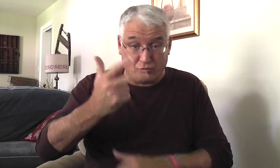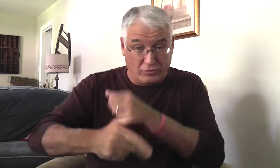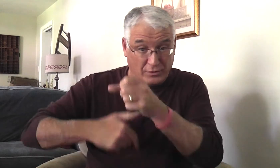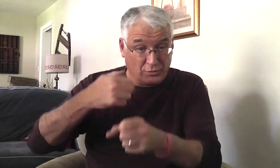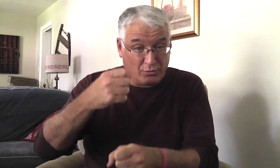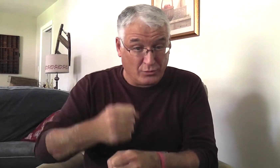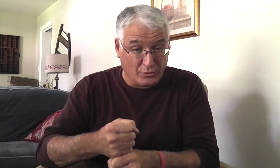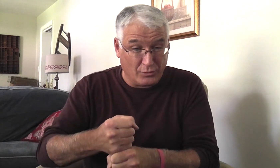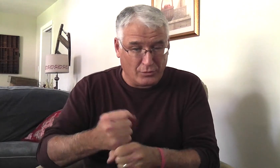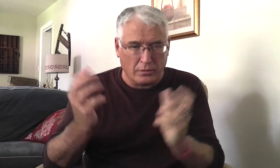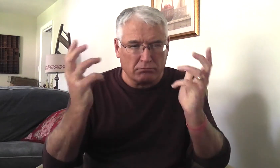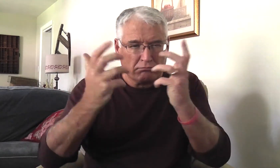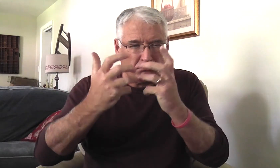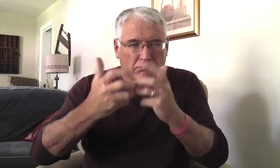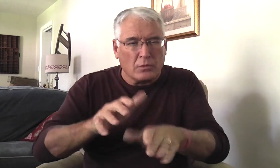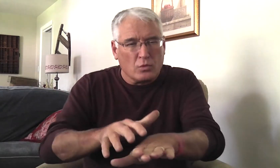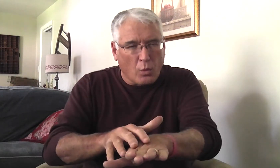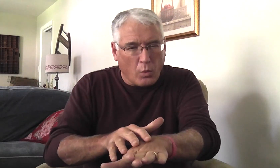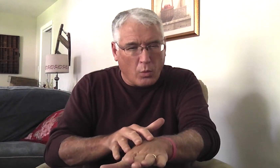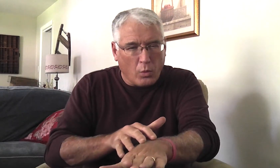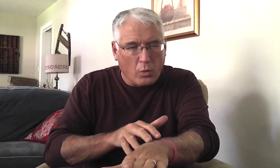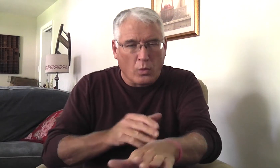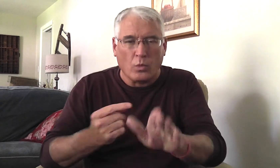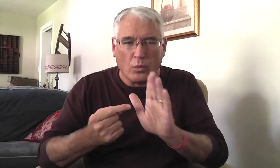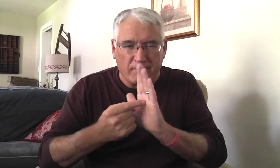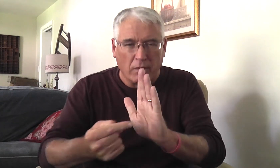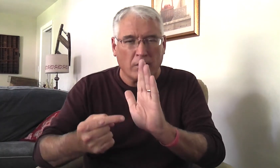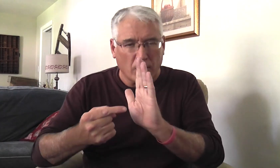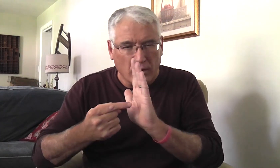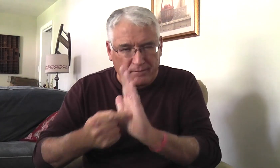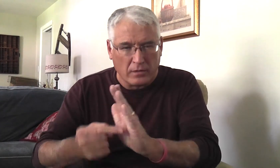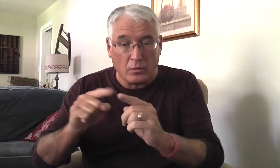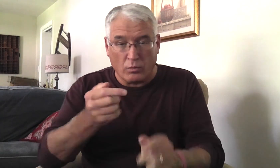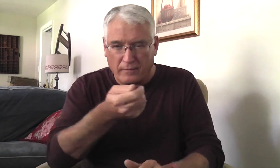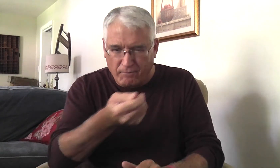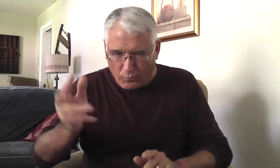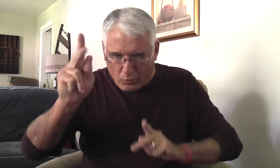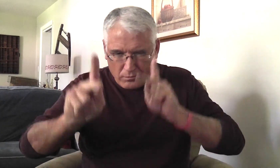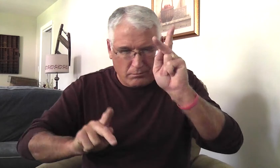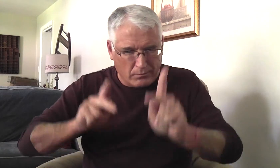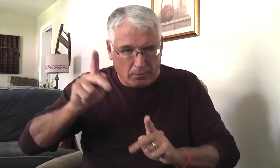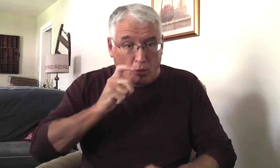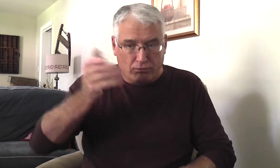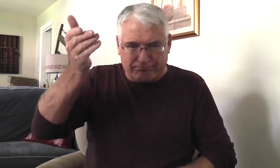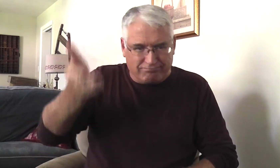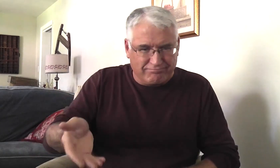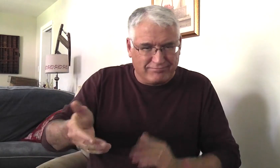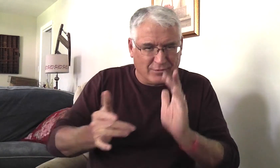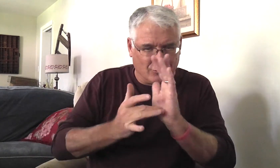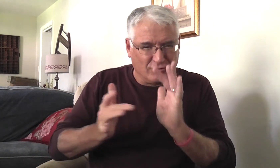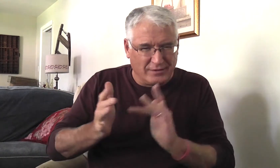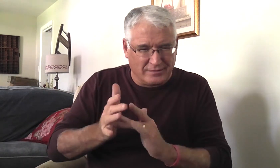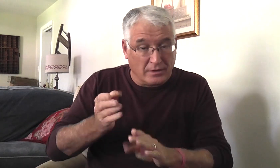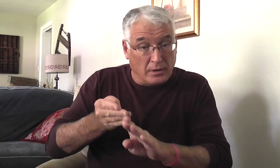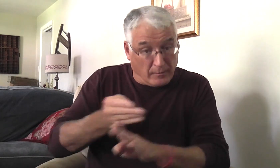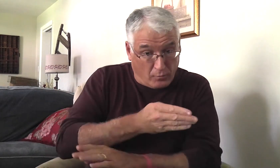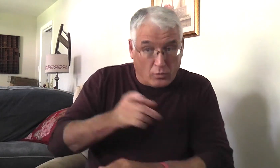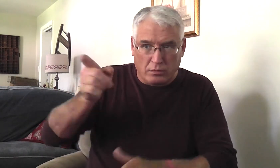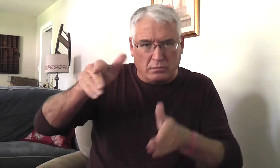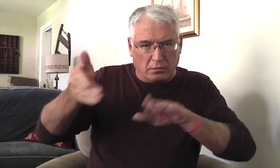God's plan was that during the next three years, everything would come together slowly. And Jesus would let a few people know who